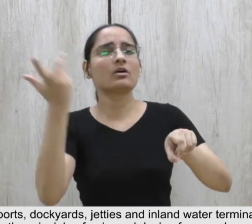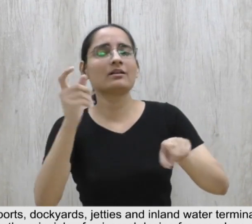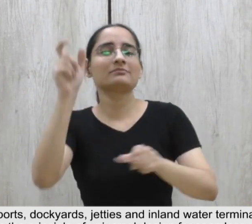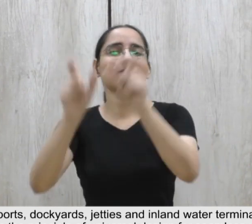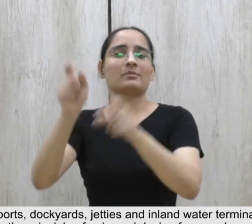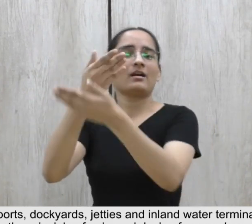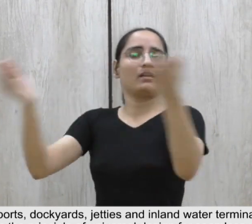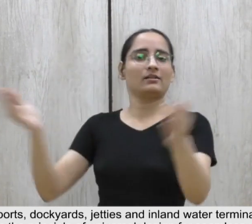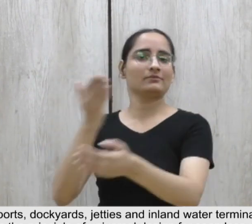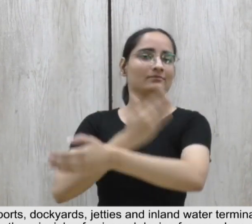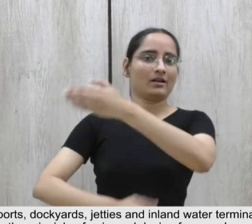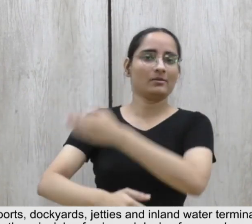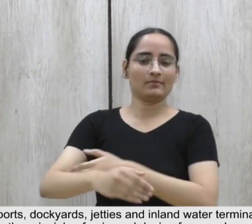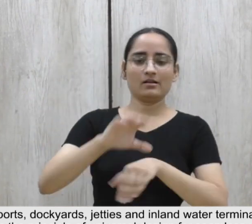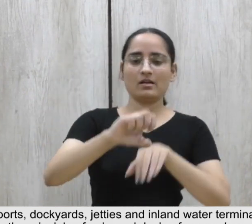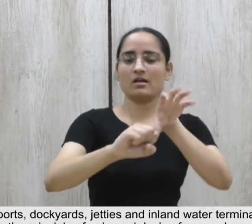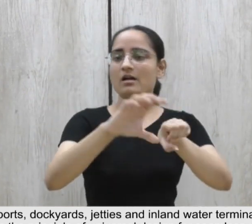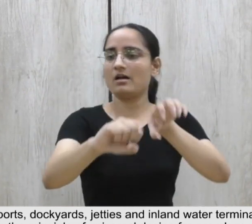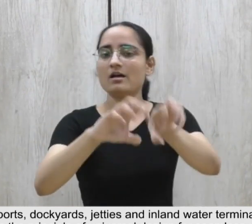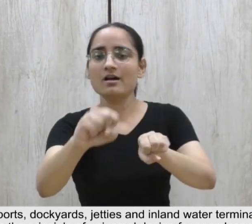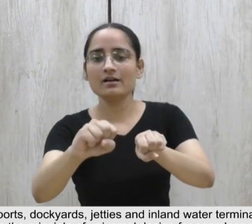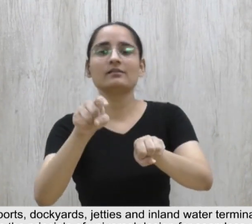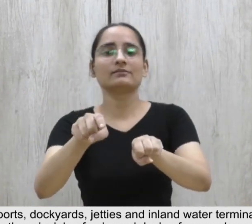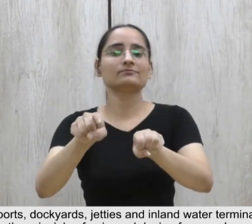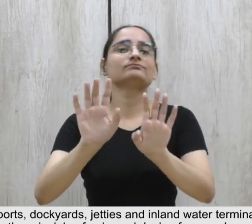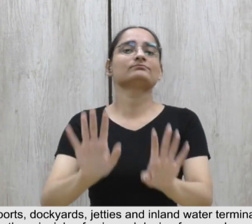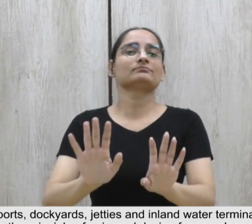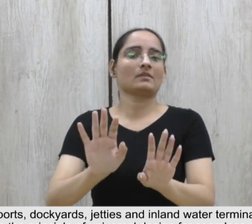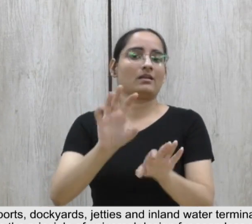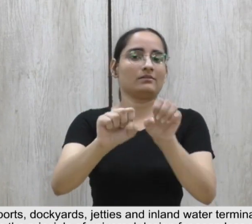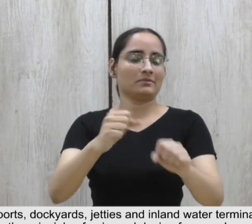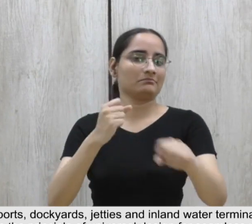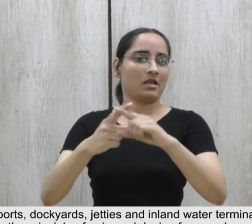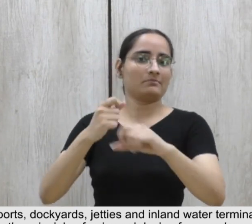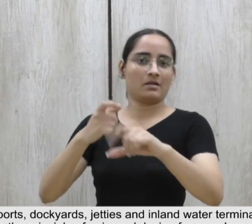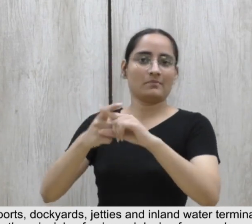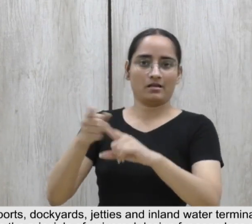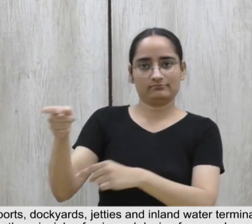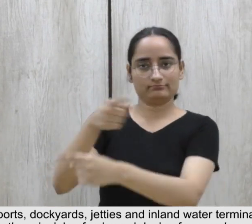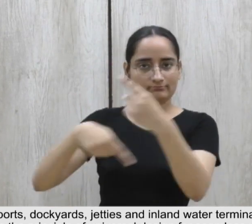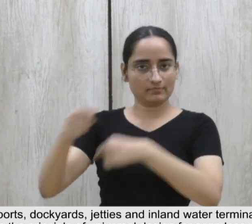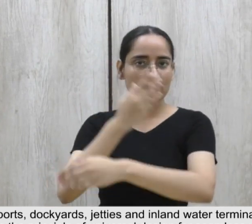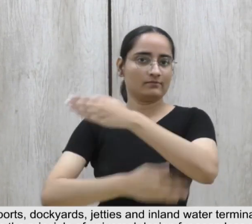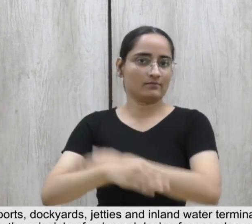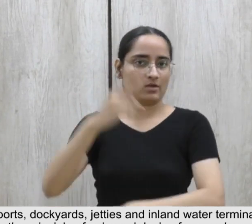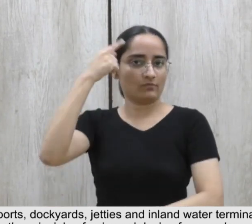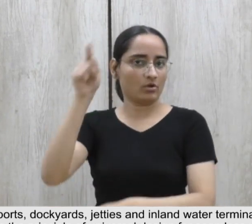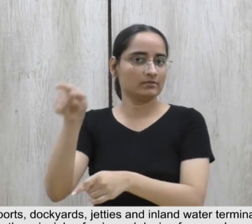principle of universal design for seamless use by PWDs.